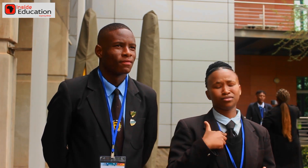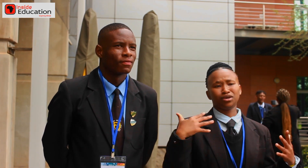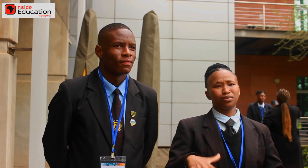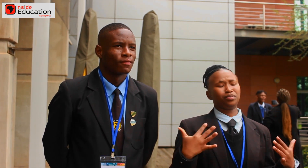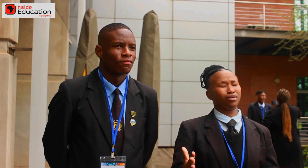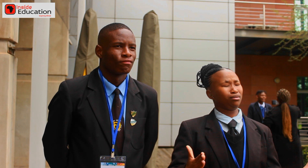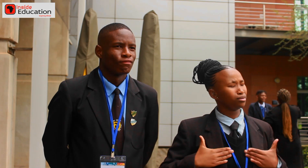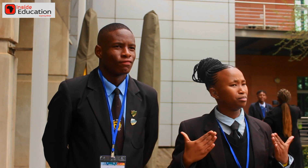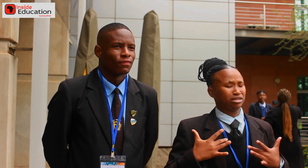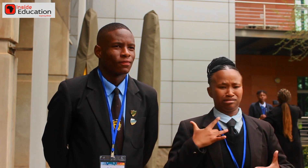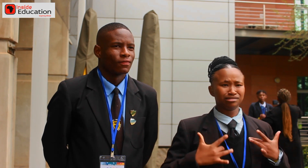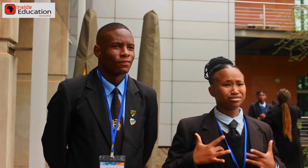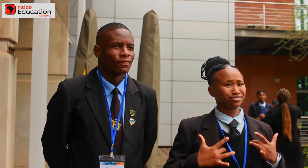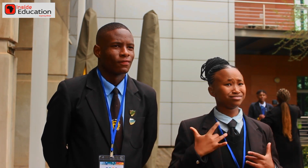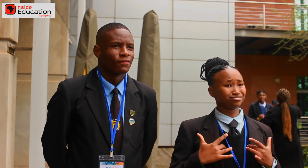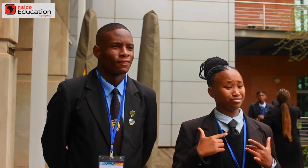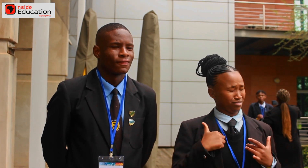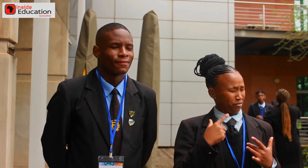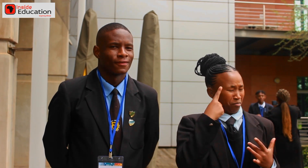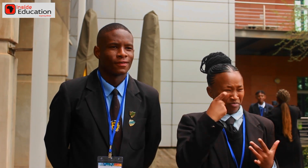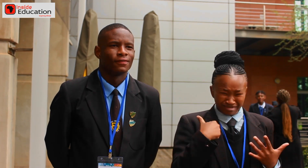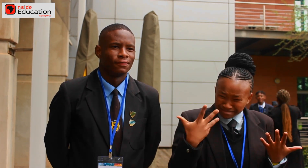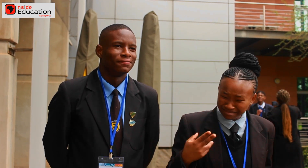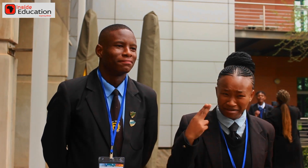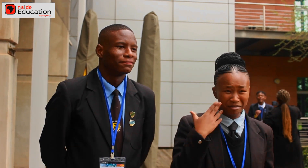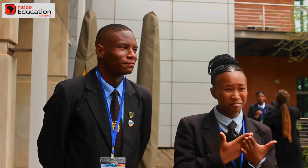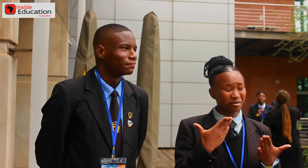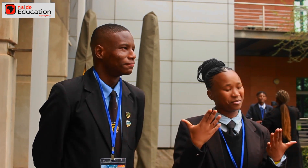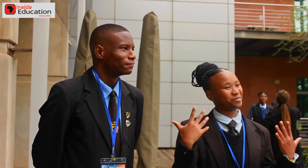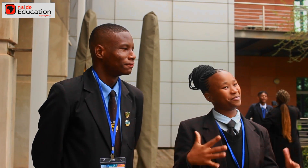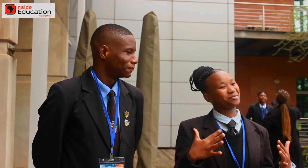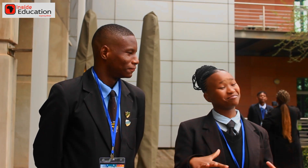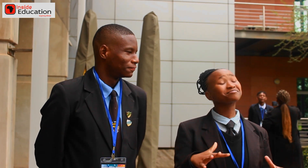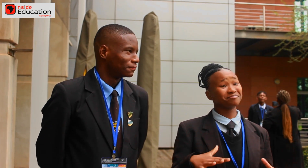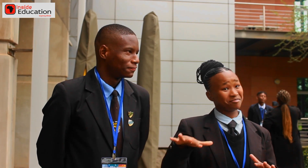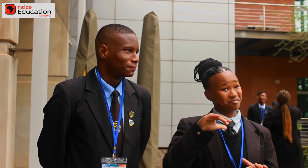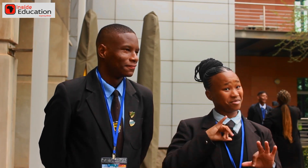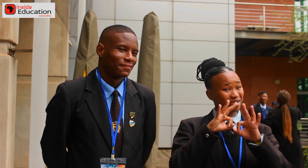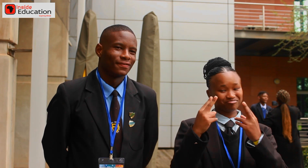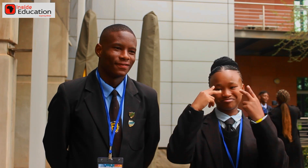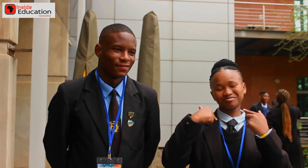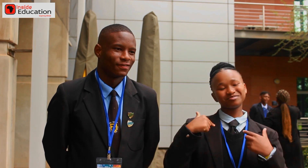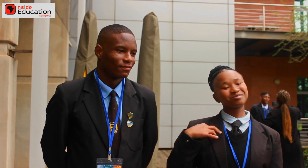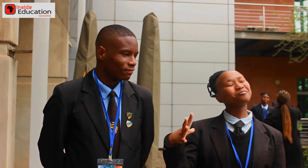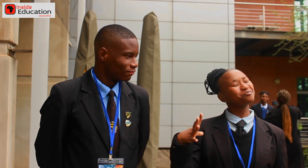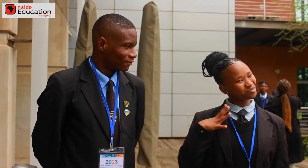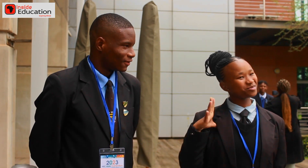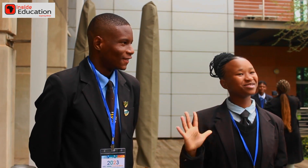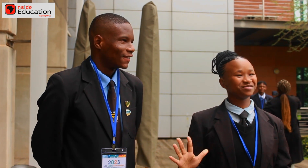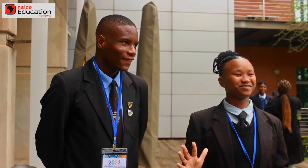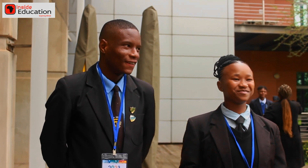I'm also from KwaTintwa School for the Deaf. I'm very excited to be here. I just learned that